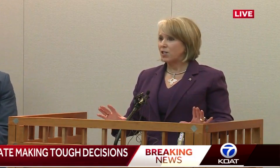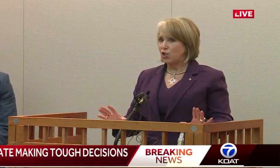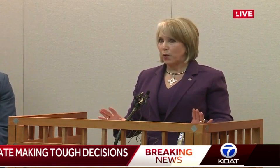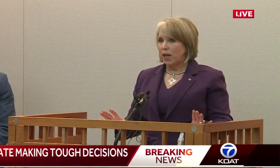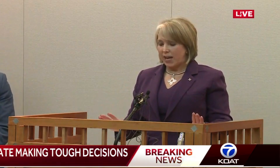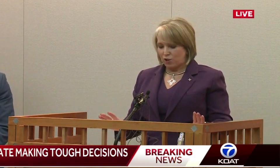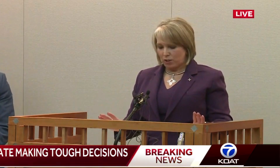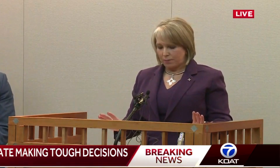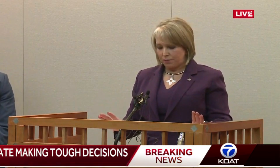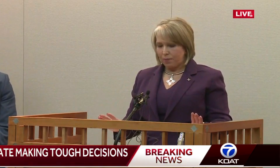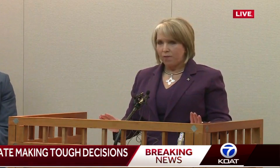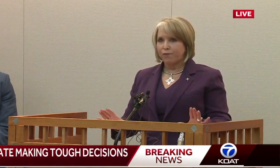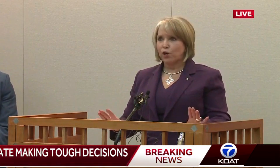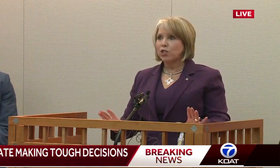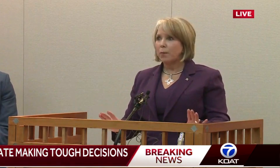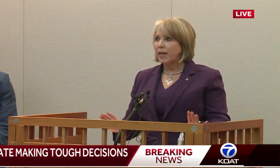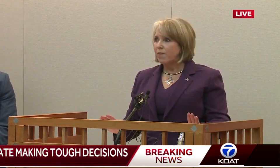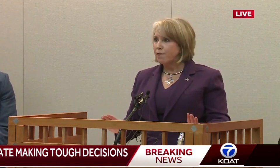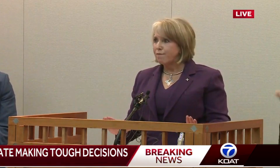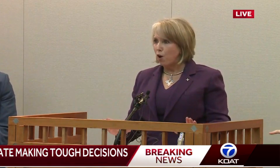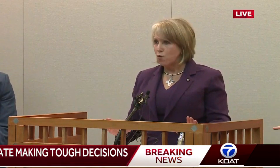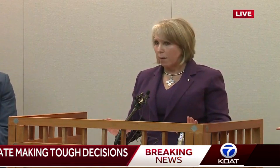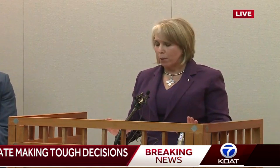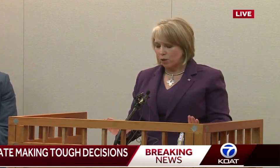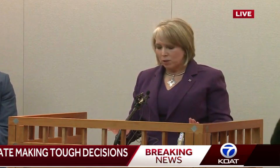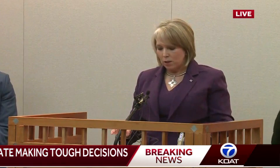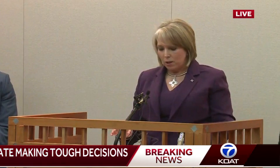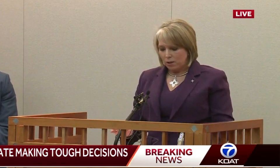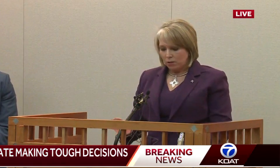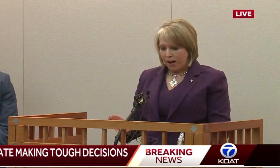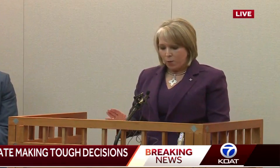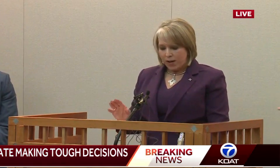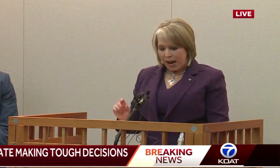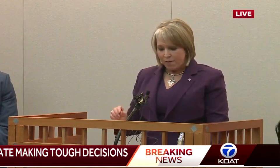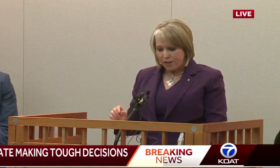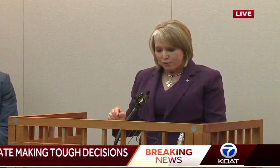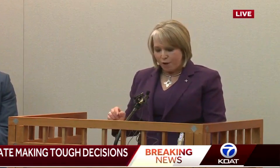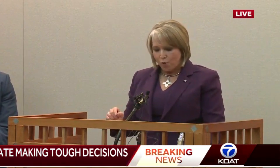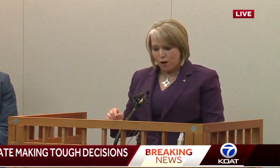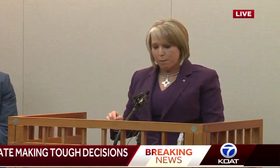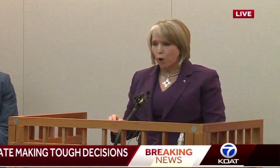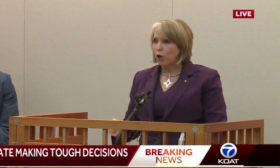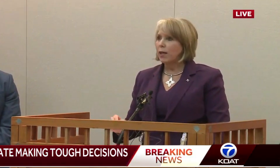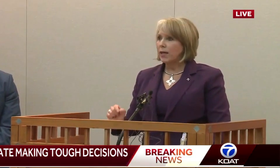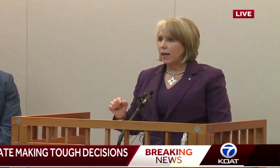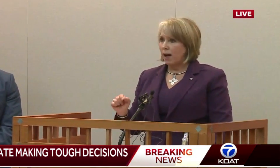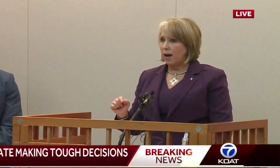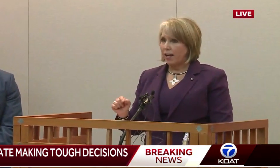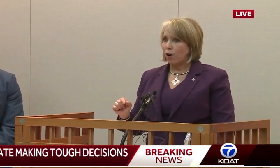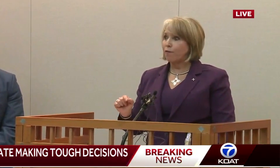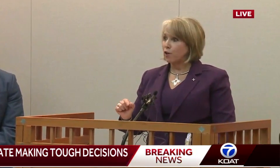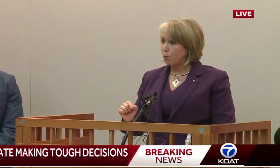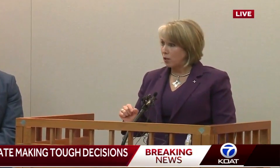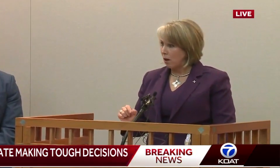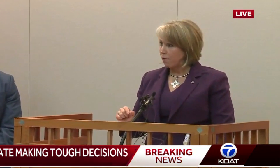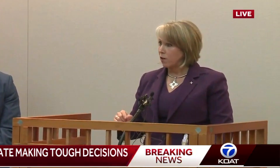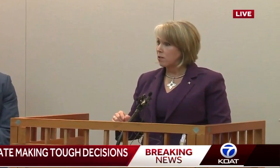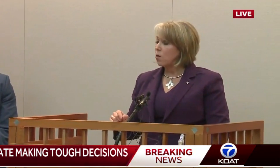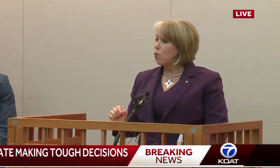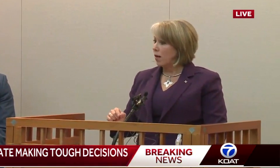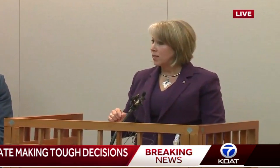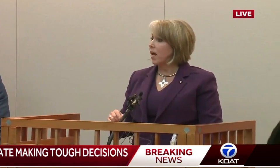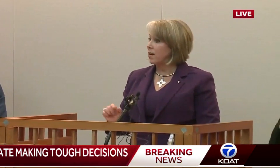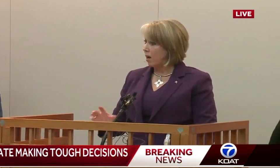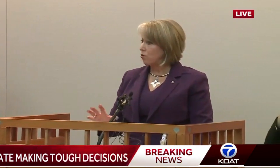want New Mexicans to engage in. First, I'm going to give the phone numbers. All right? We gave this phone number in our first press